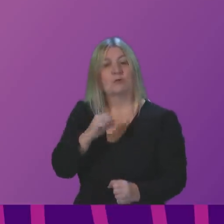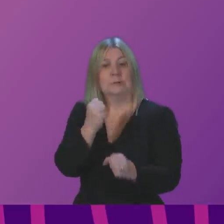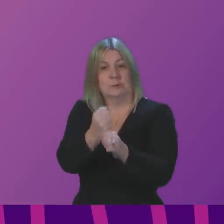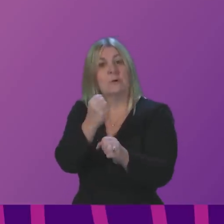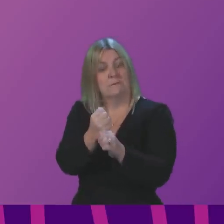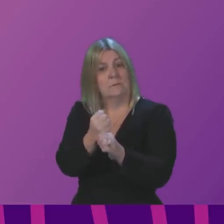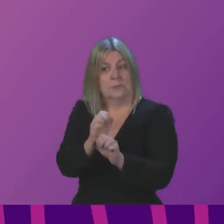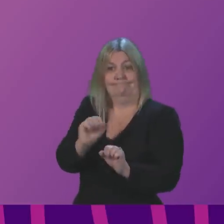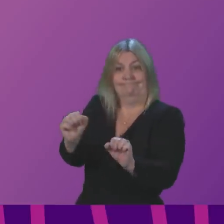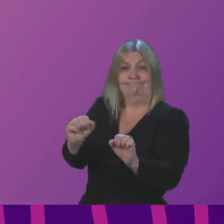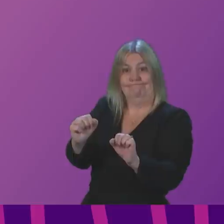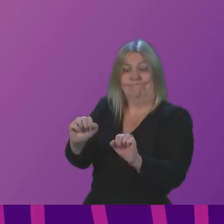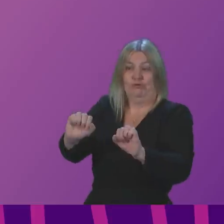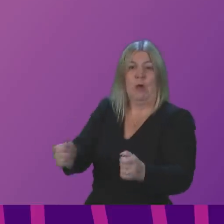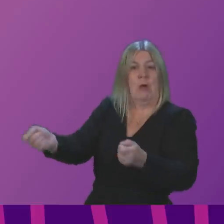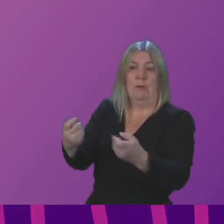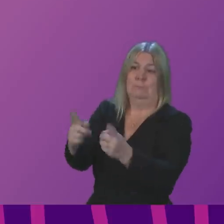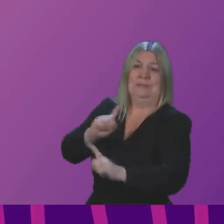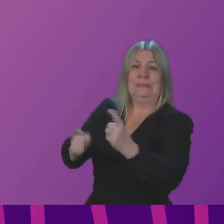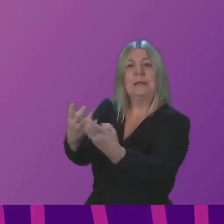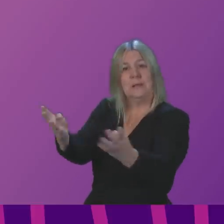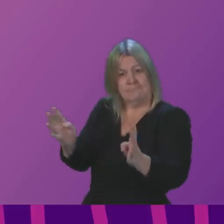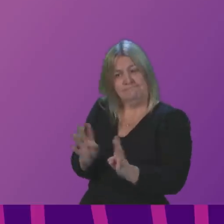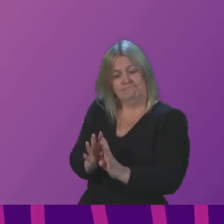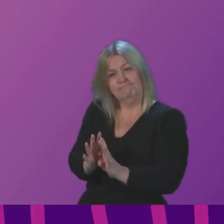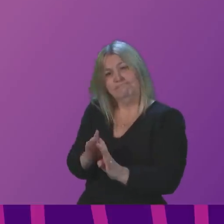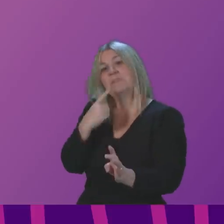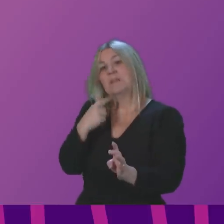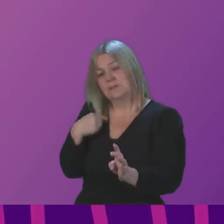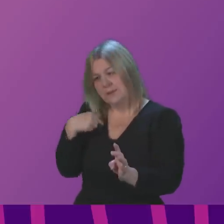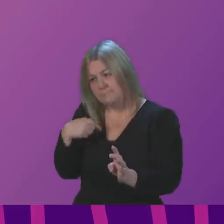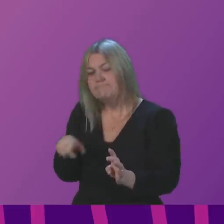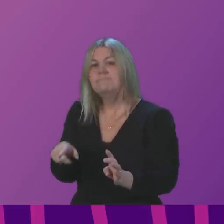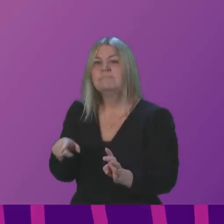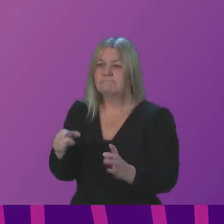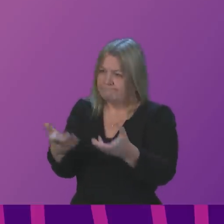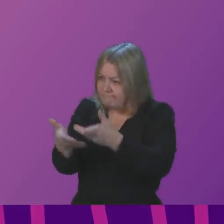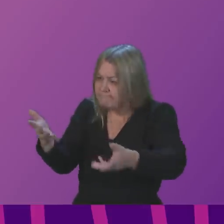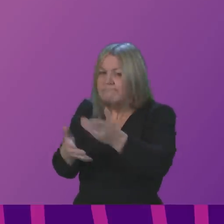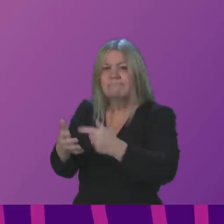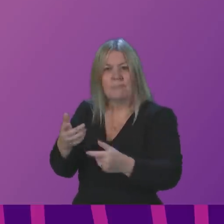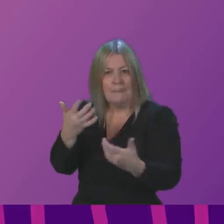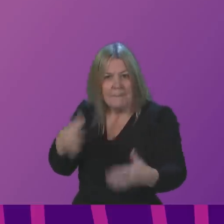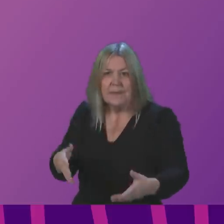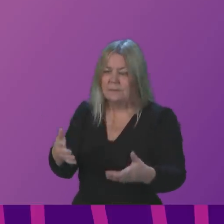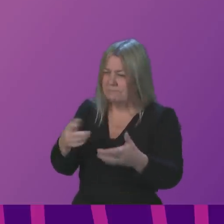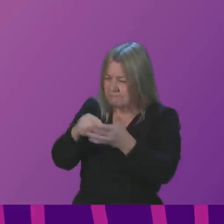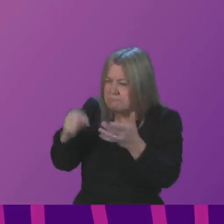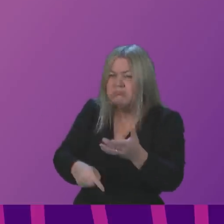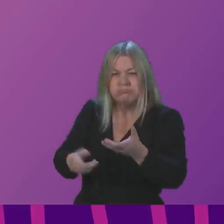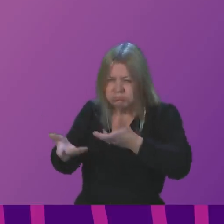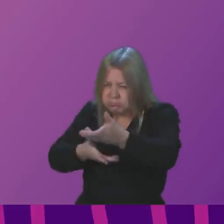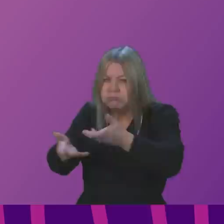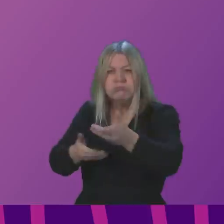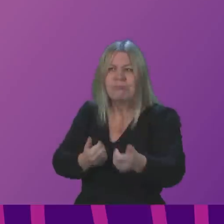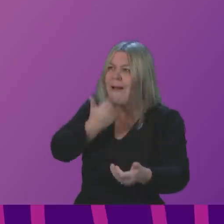several occasions. I chaired the most recent of those meetings just yesterday. There have been extensive discussions on a daily,